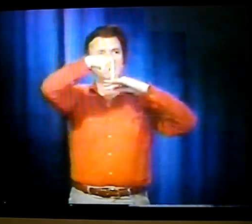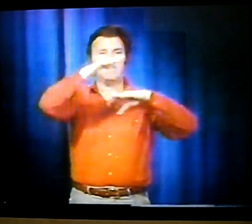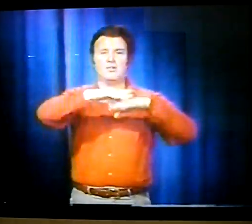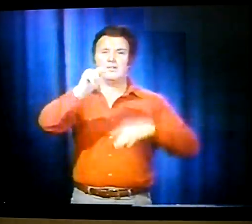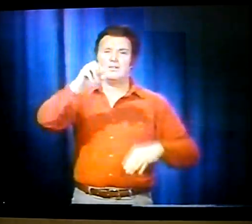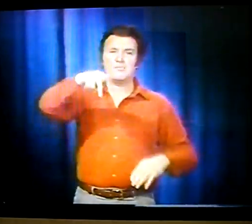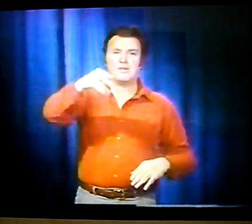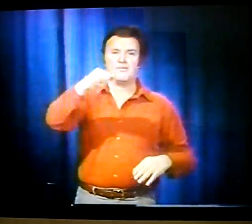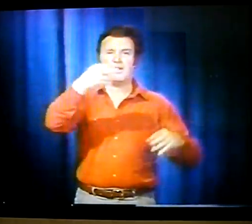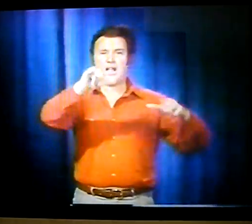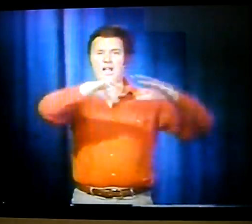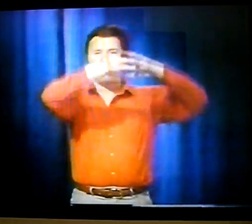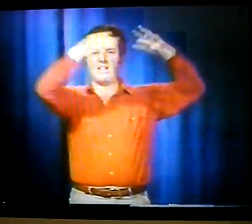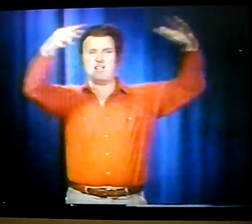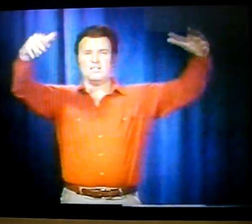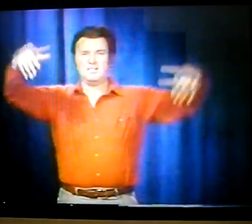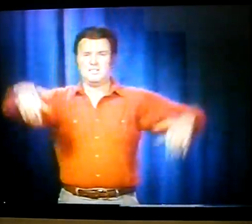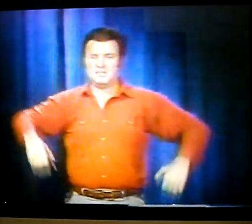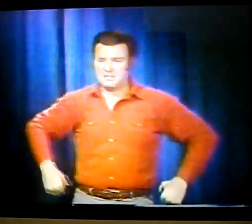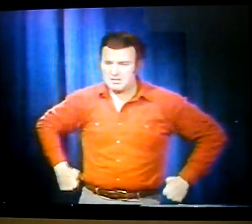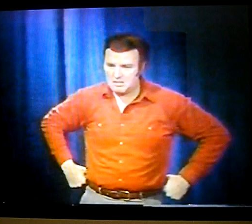The foreman standing upon the mound of hay.